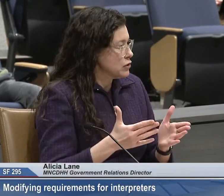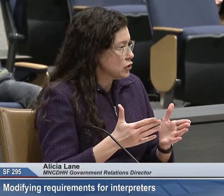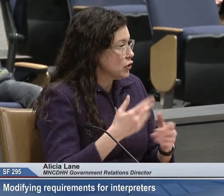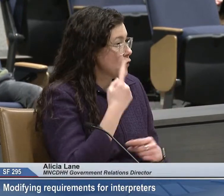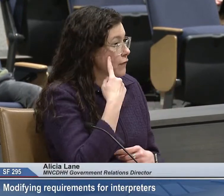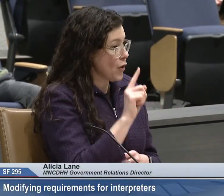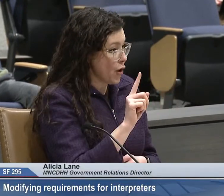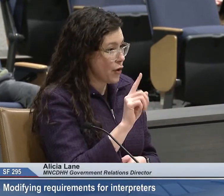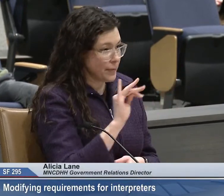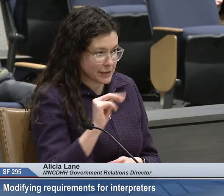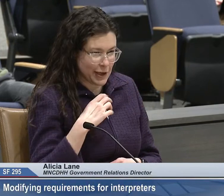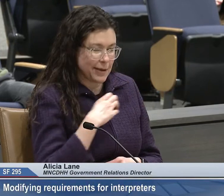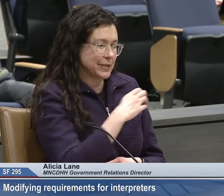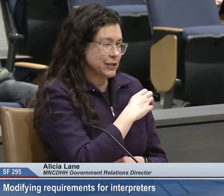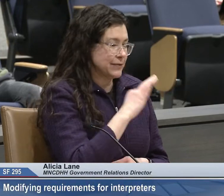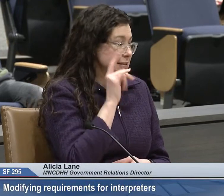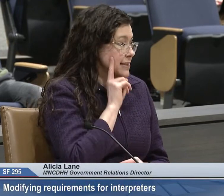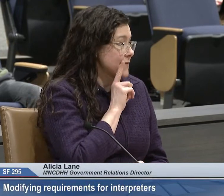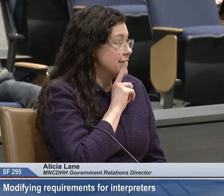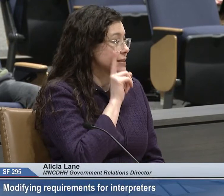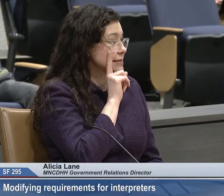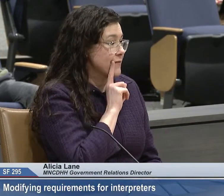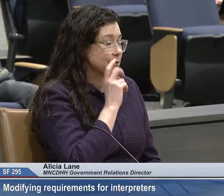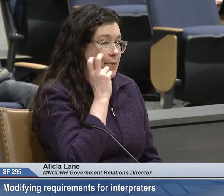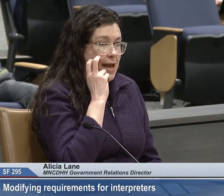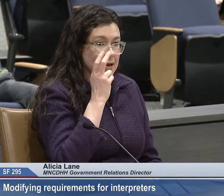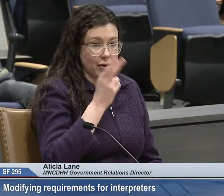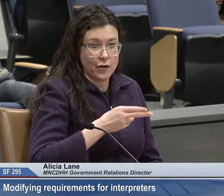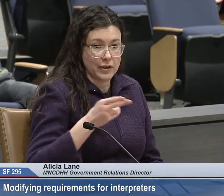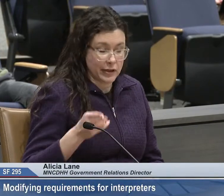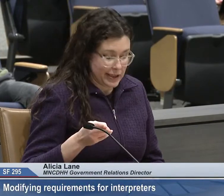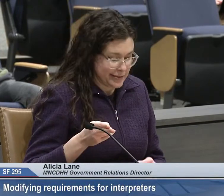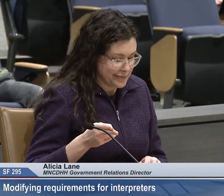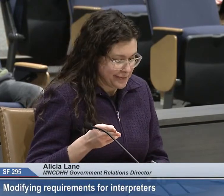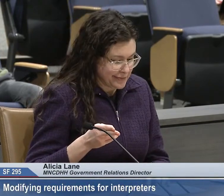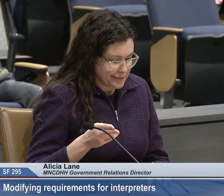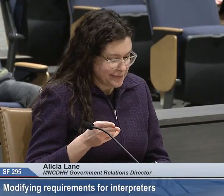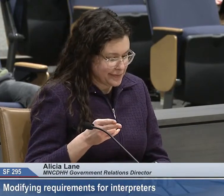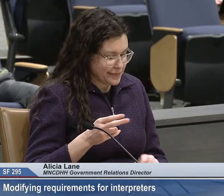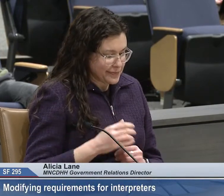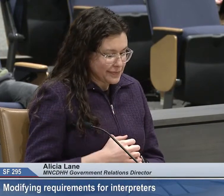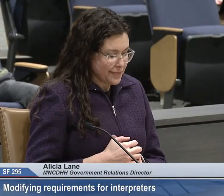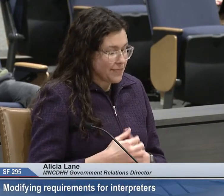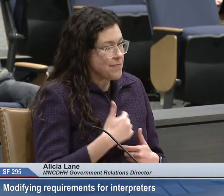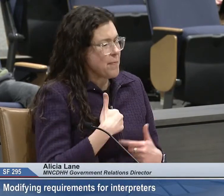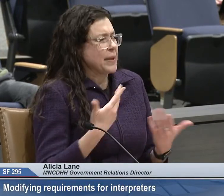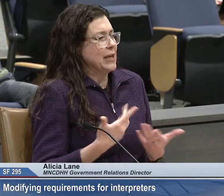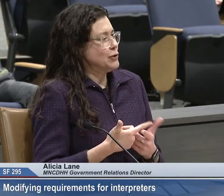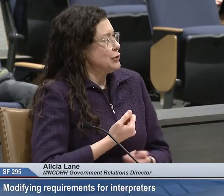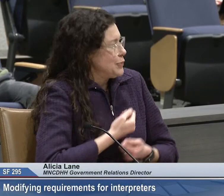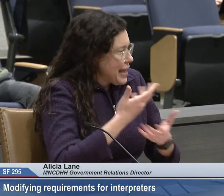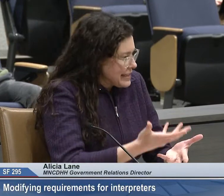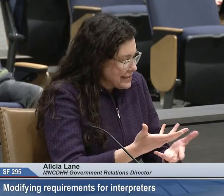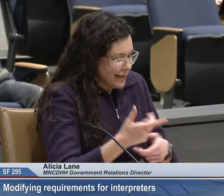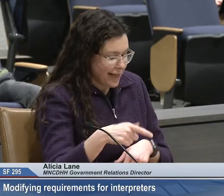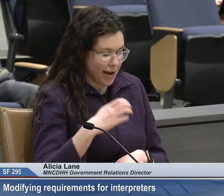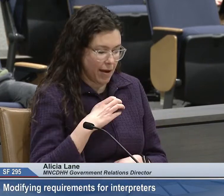relations director for the Minnesota Commission for the Deaf, Deaf, Blind, and Hard of Hearing. I'm here to